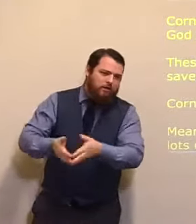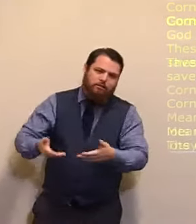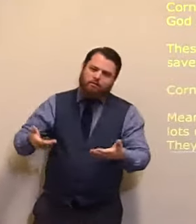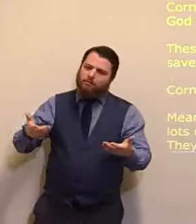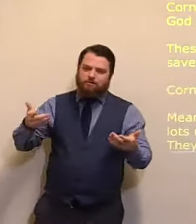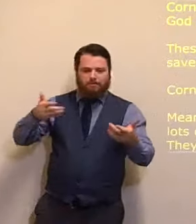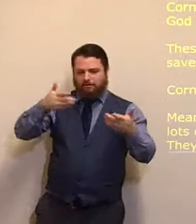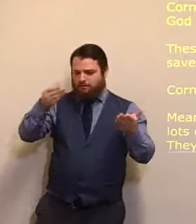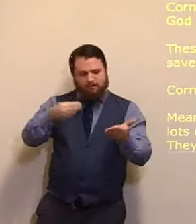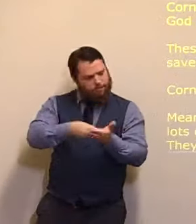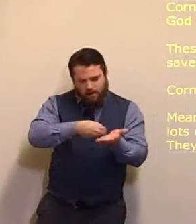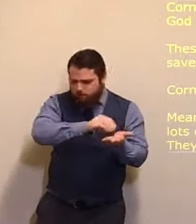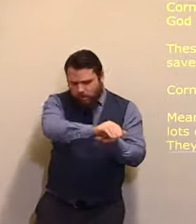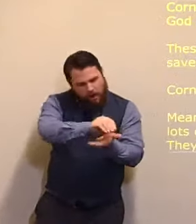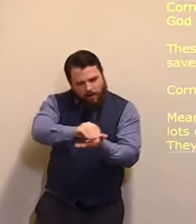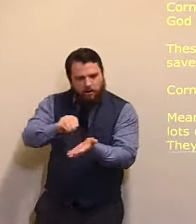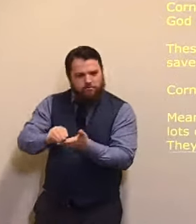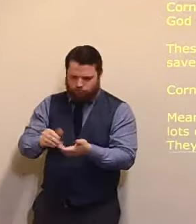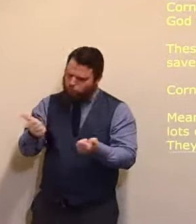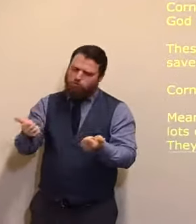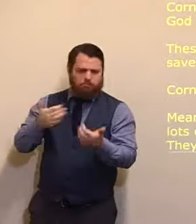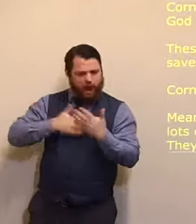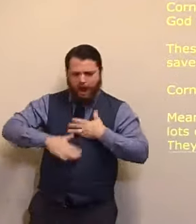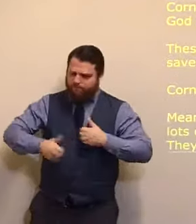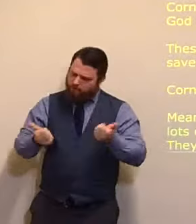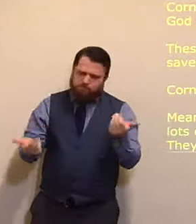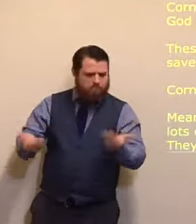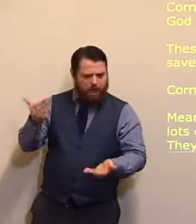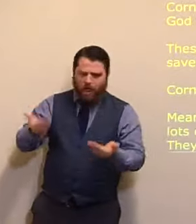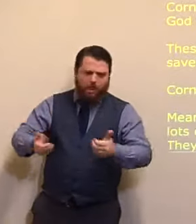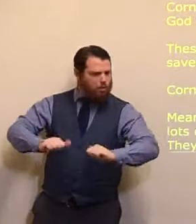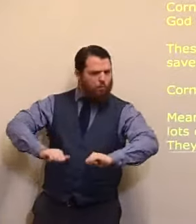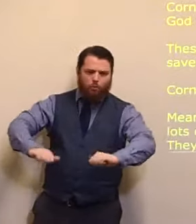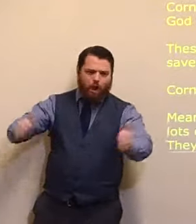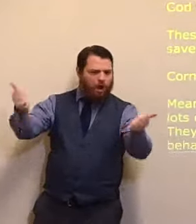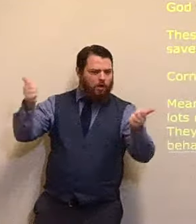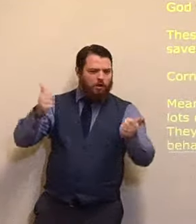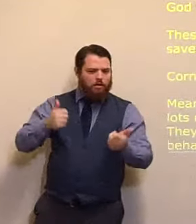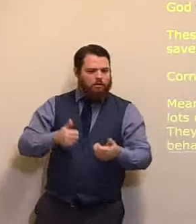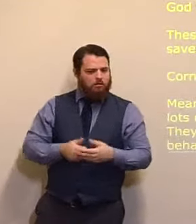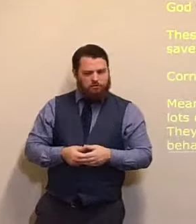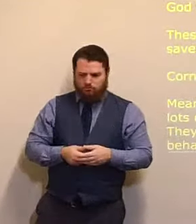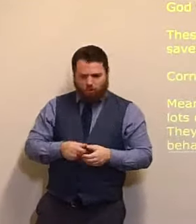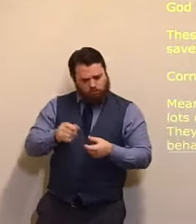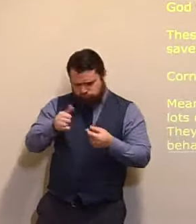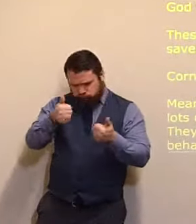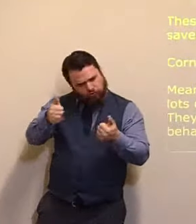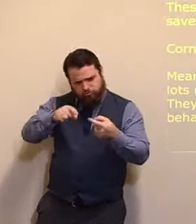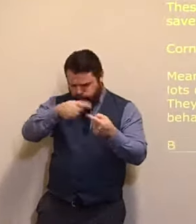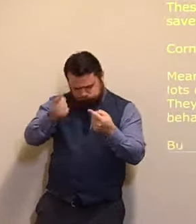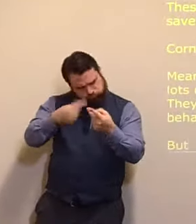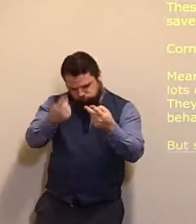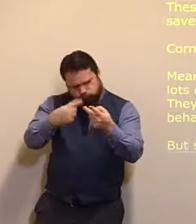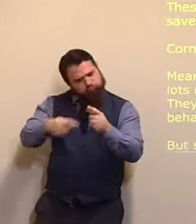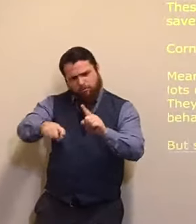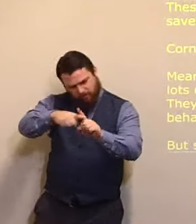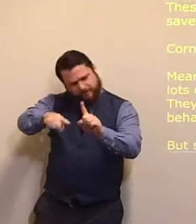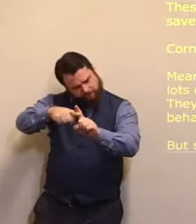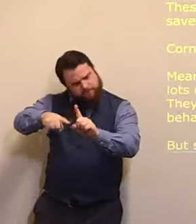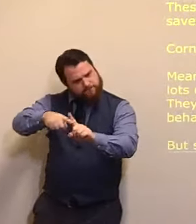He was a just man, in his own right. But these things, did not suffice, to give him salvation.